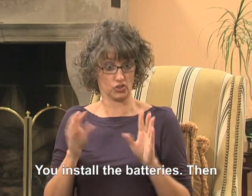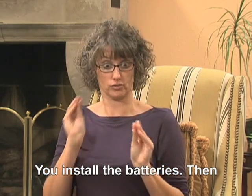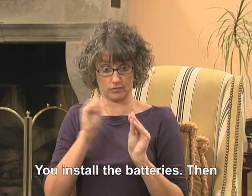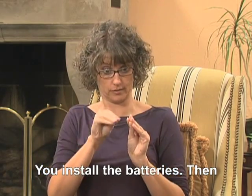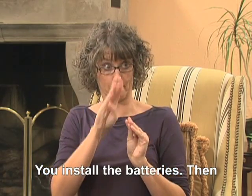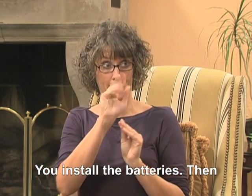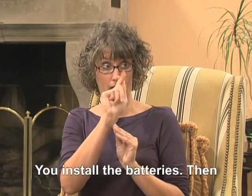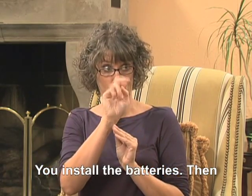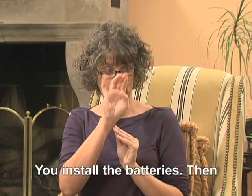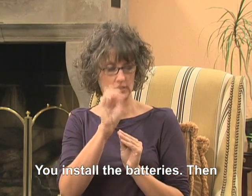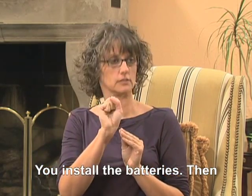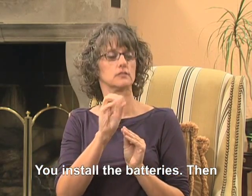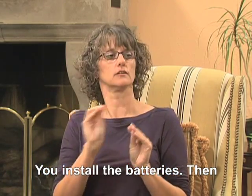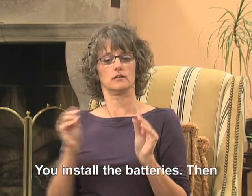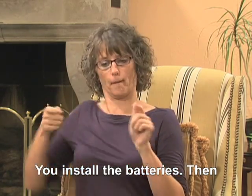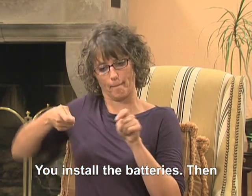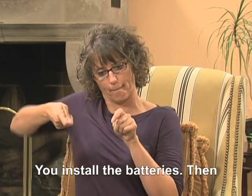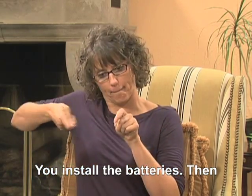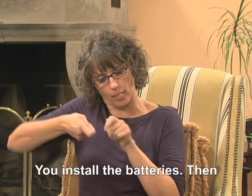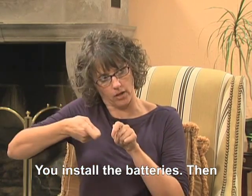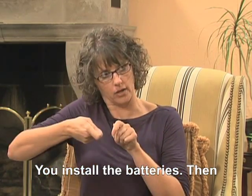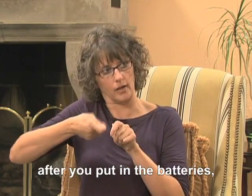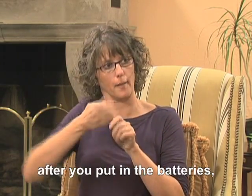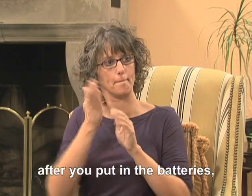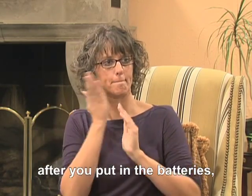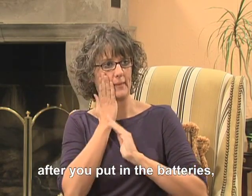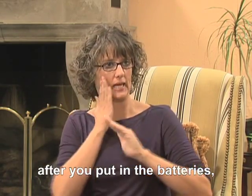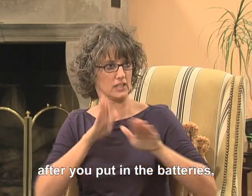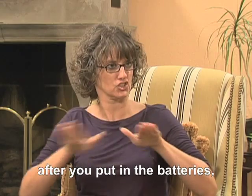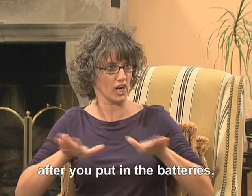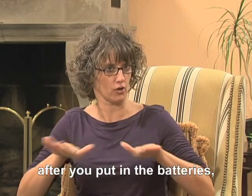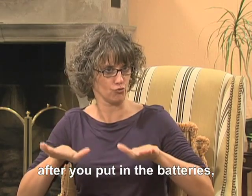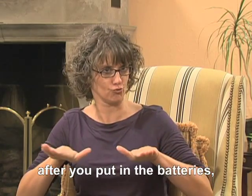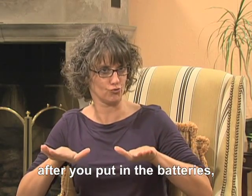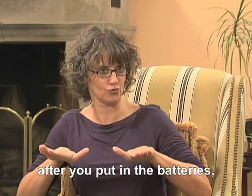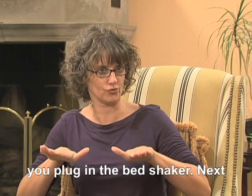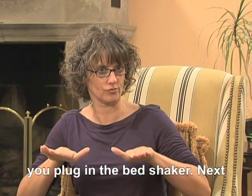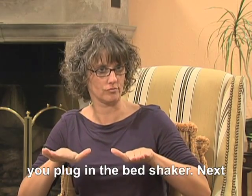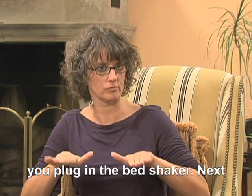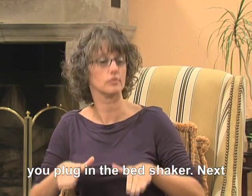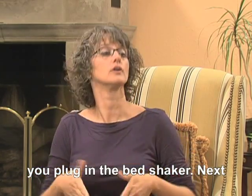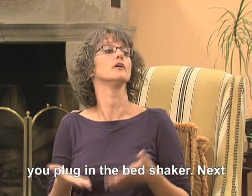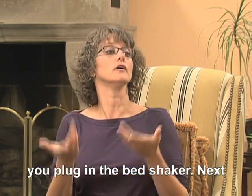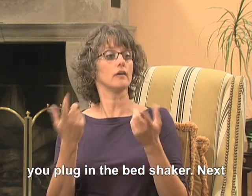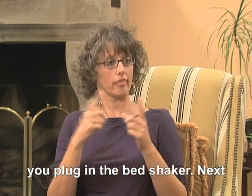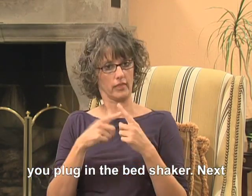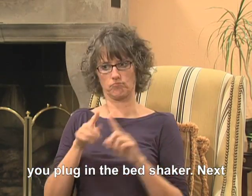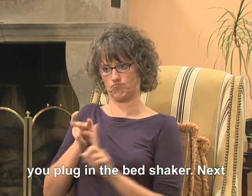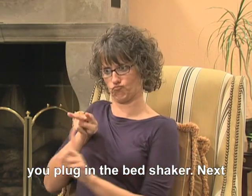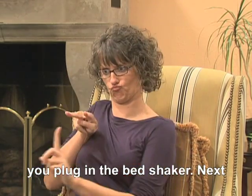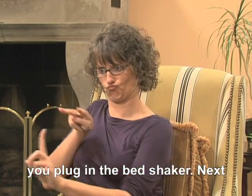You install the batteries, then after you put the batteries in, you plug in the bed shaker.